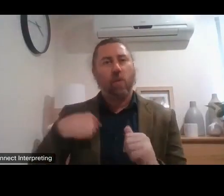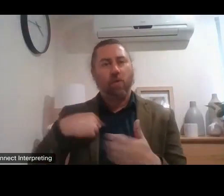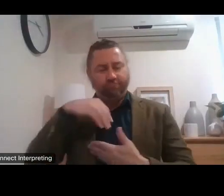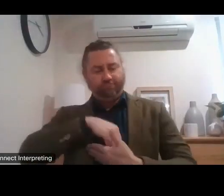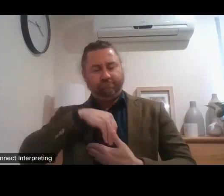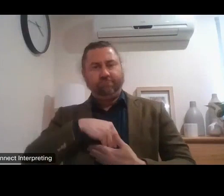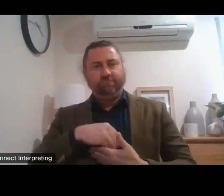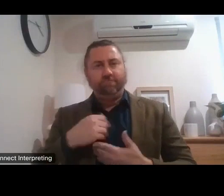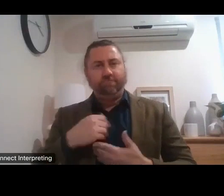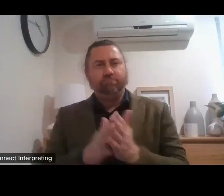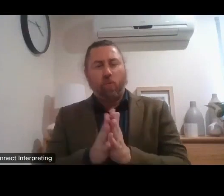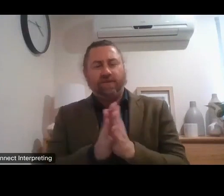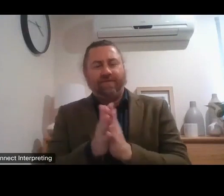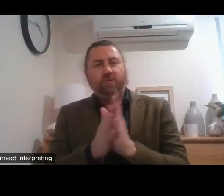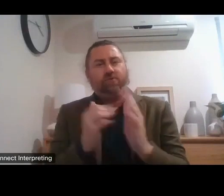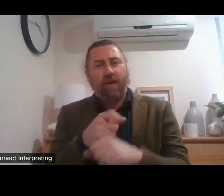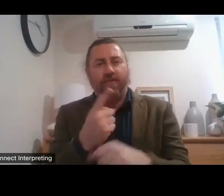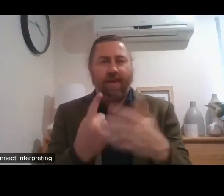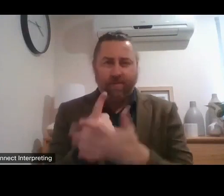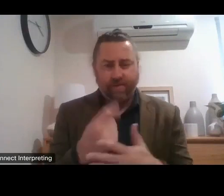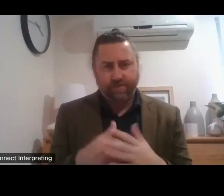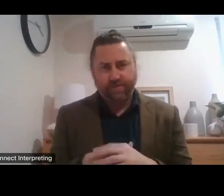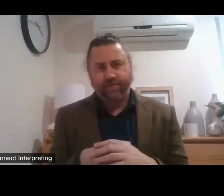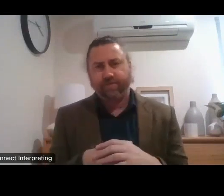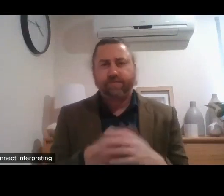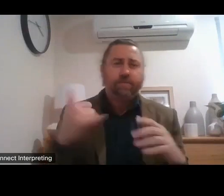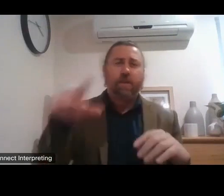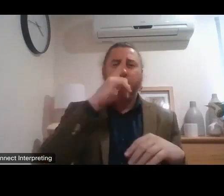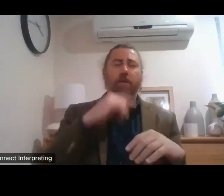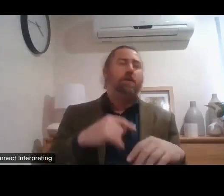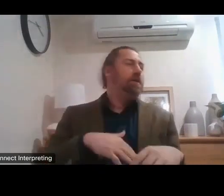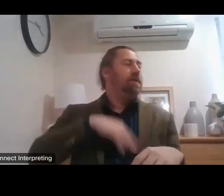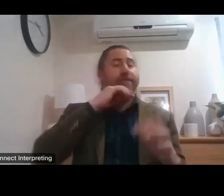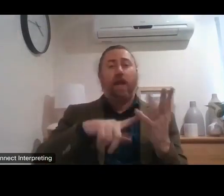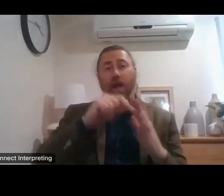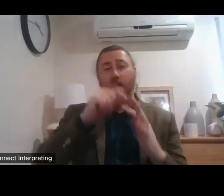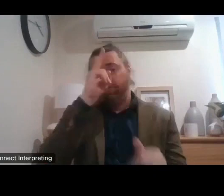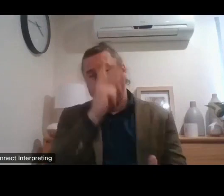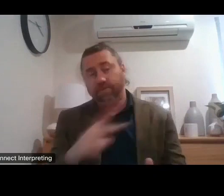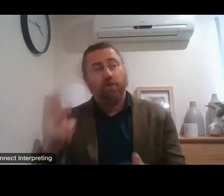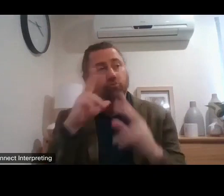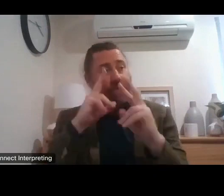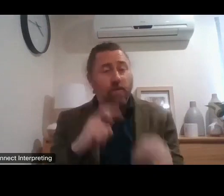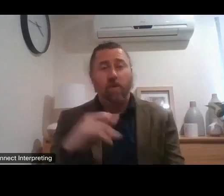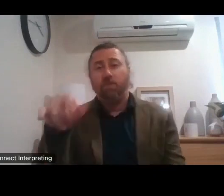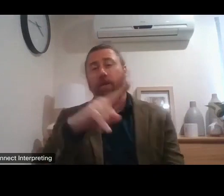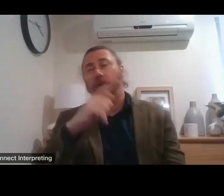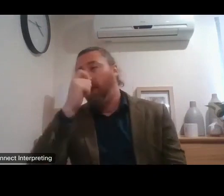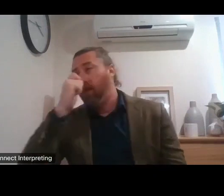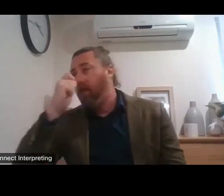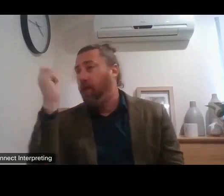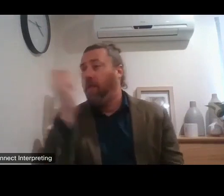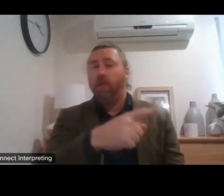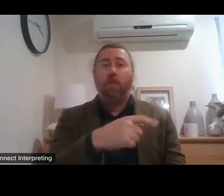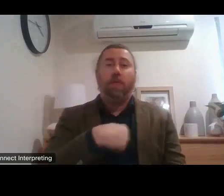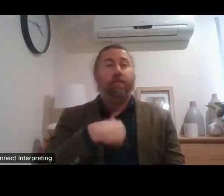Now with the review I just want to say to people who've gone oh my lord not another review you know we've submitted to this and we've been consulted on that and